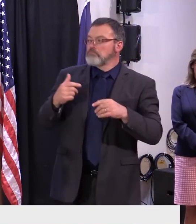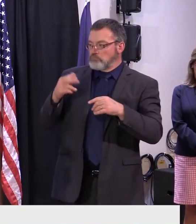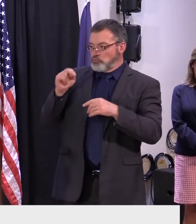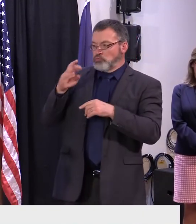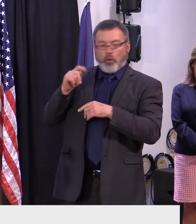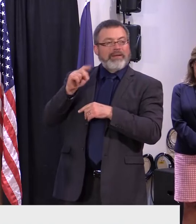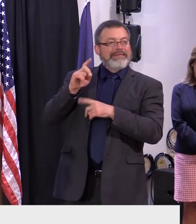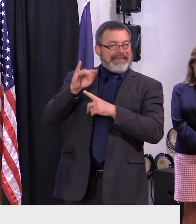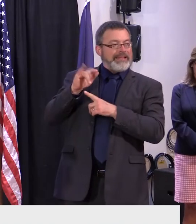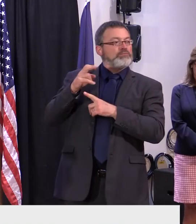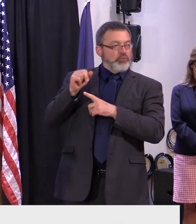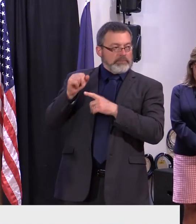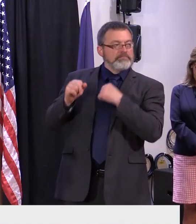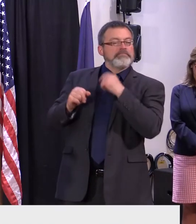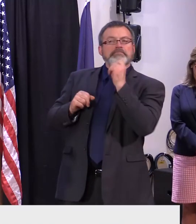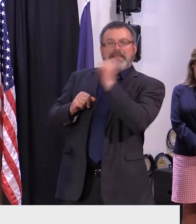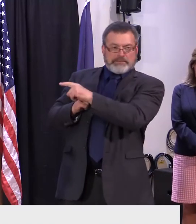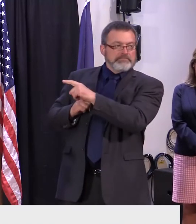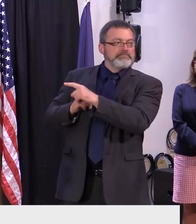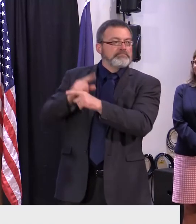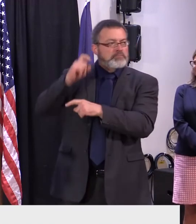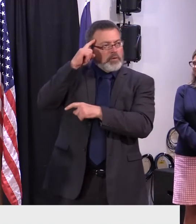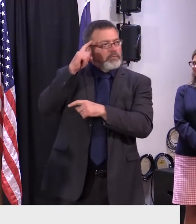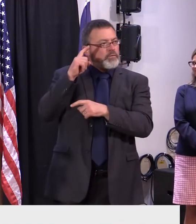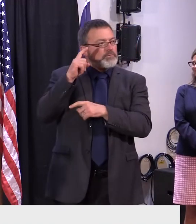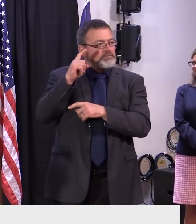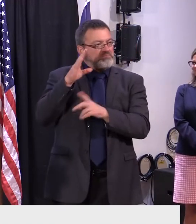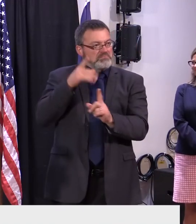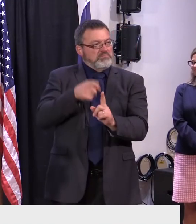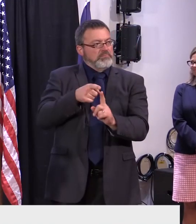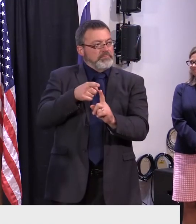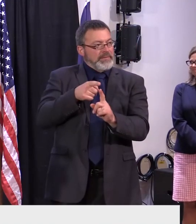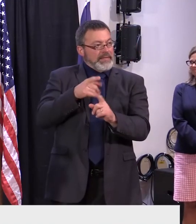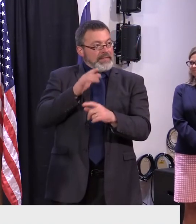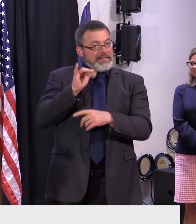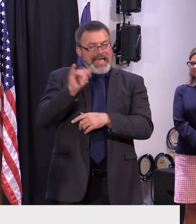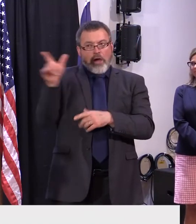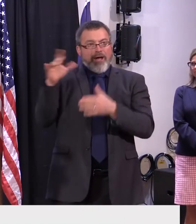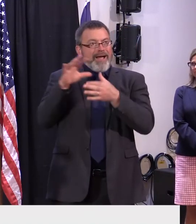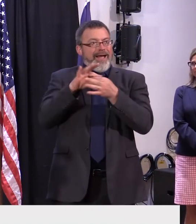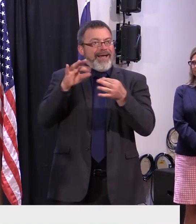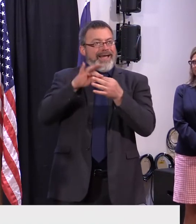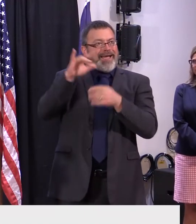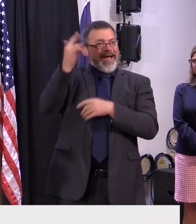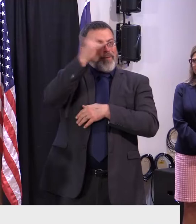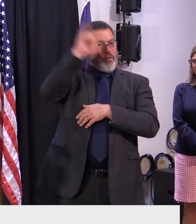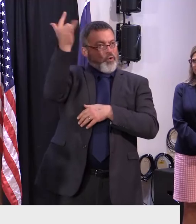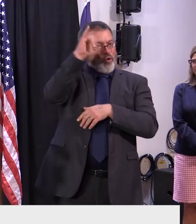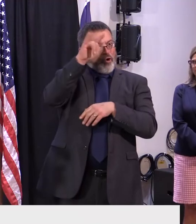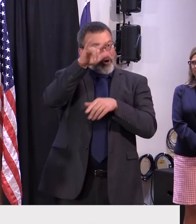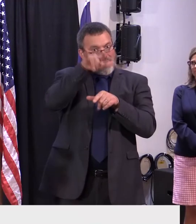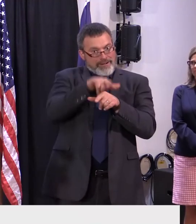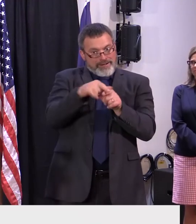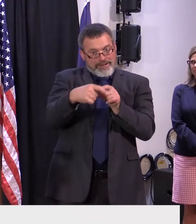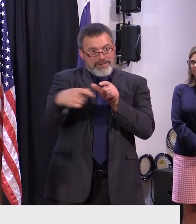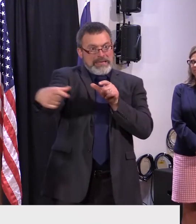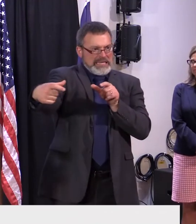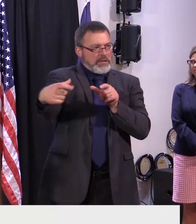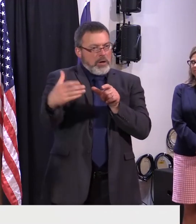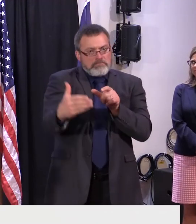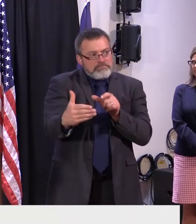mentioned the uh airport in newport and the uh runway um being long enough for uh certain types of aircraft